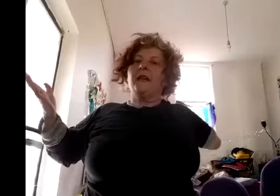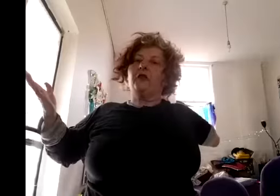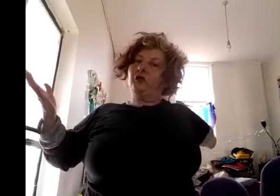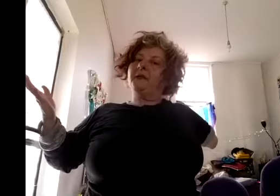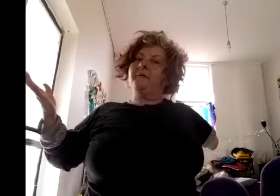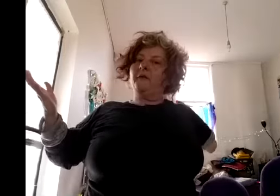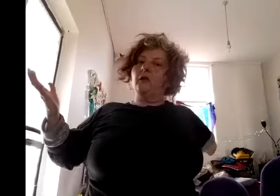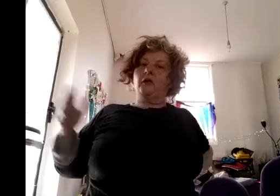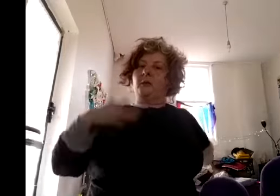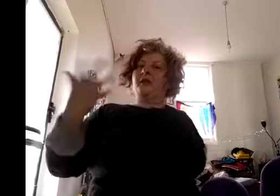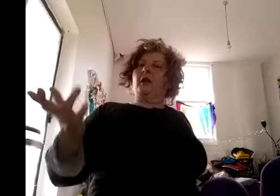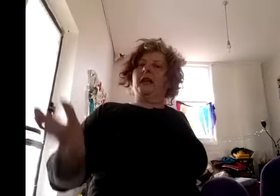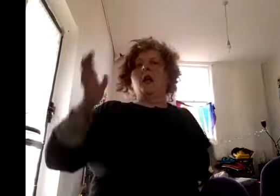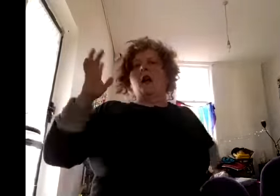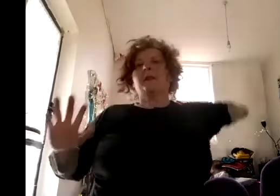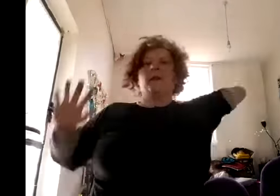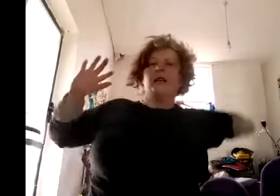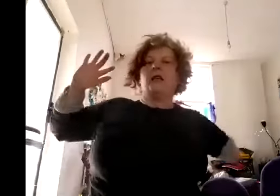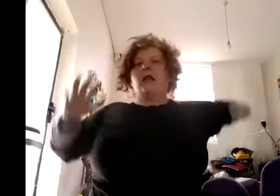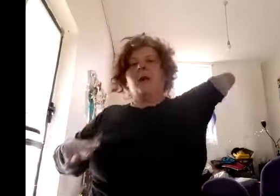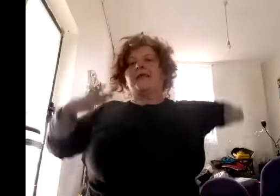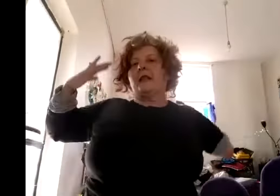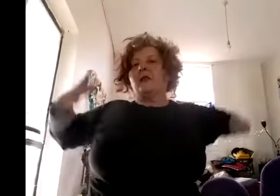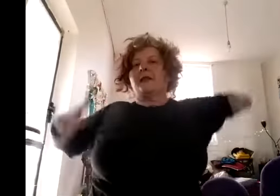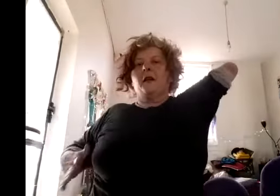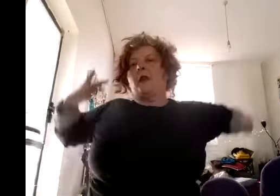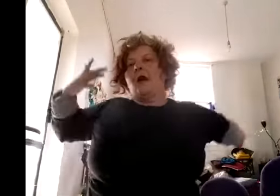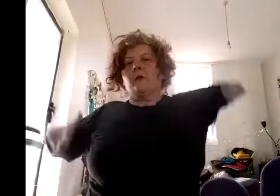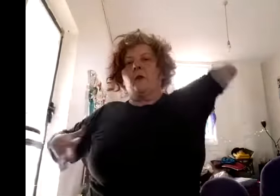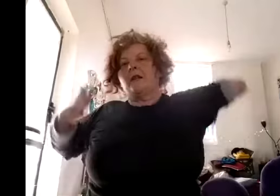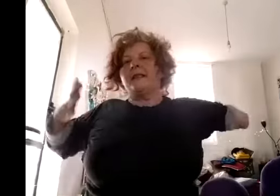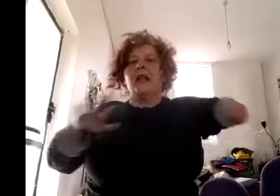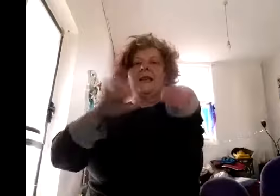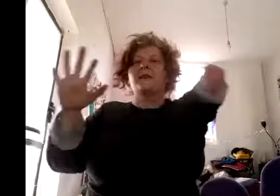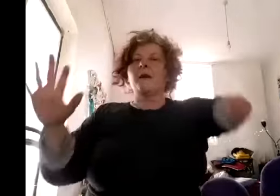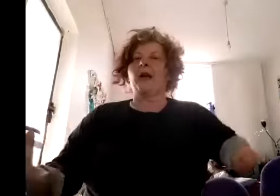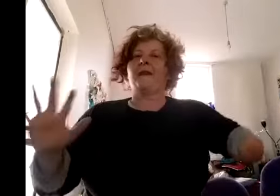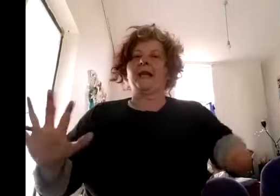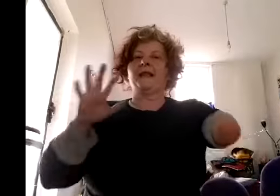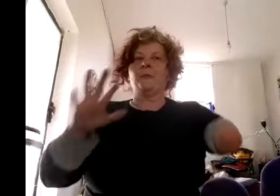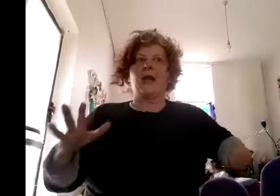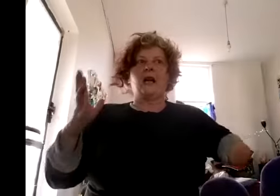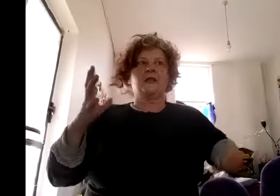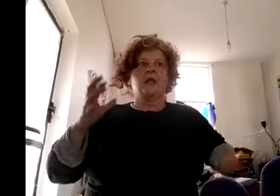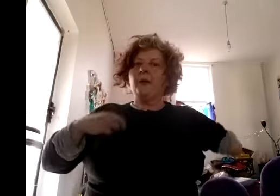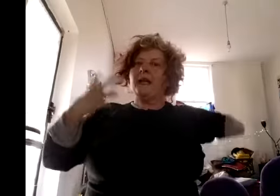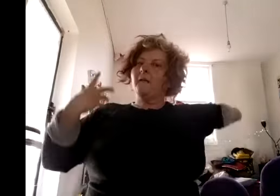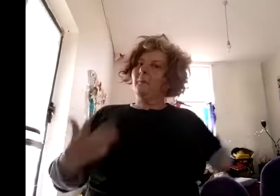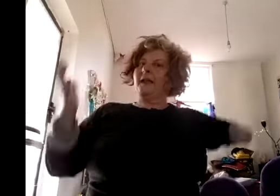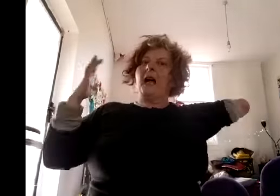they choose to reveal so it's not like i'm cath duncan and i must tell you the story of my life or you won't listen it's not about that it's about being the the